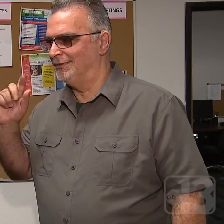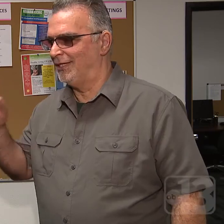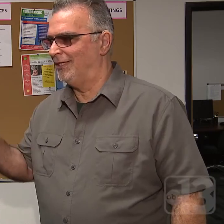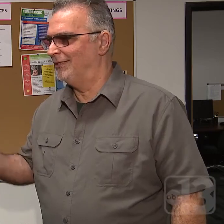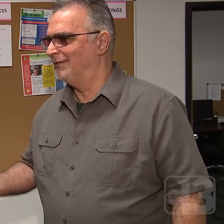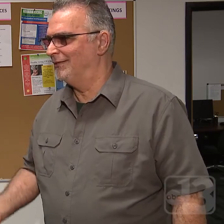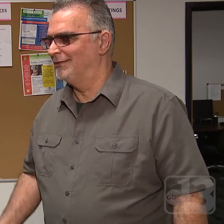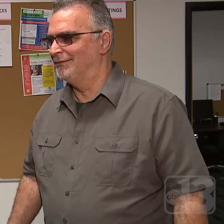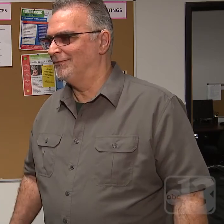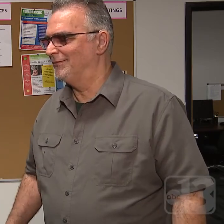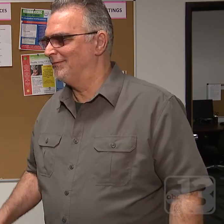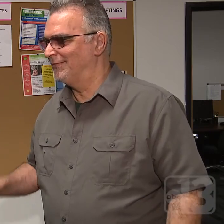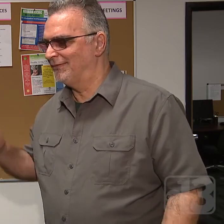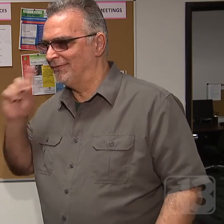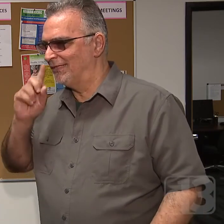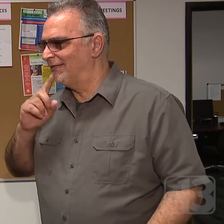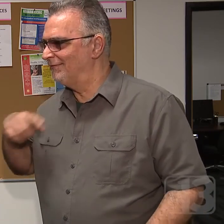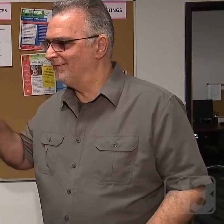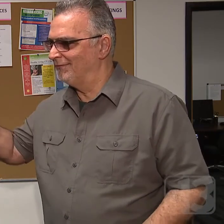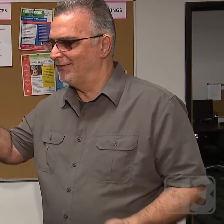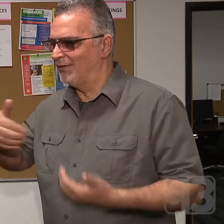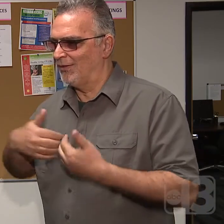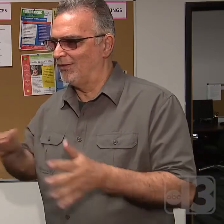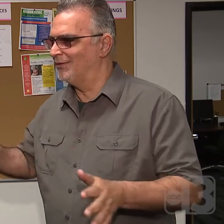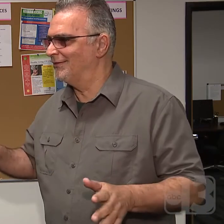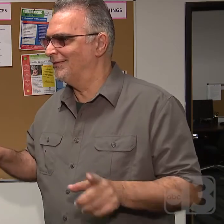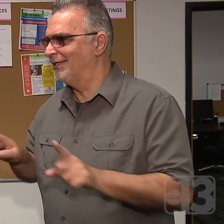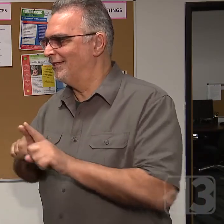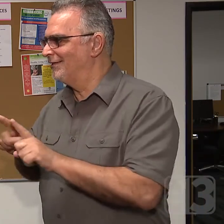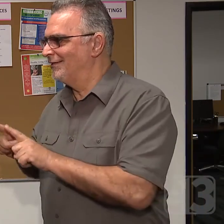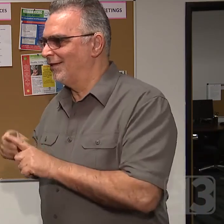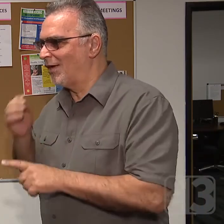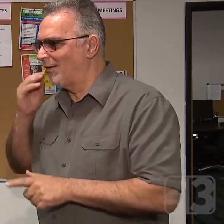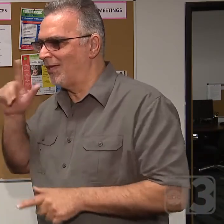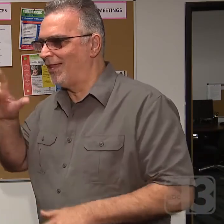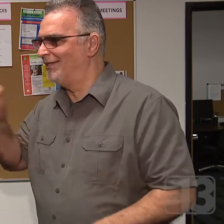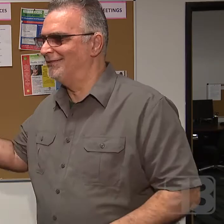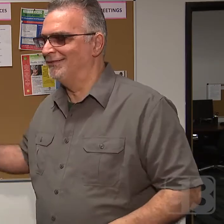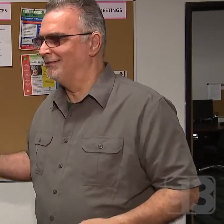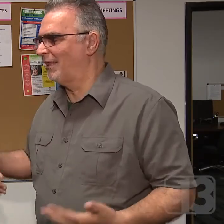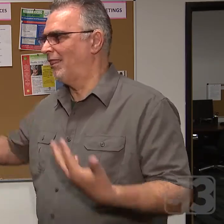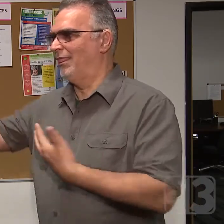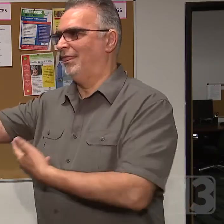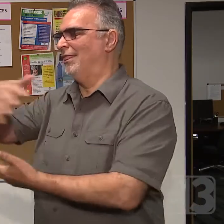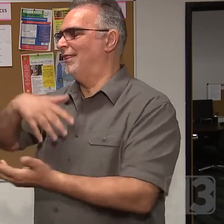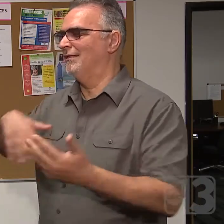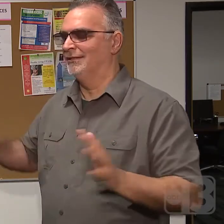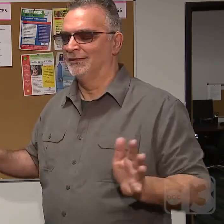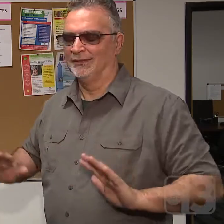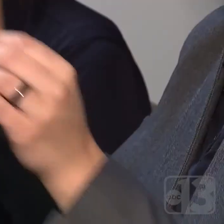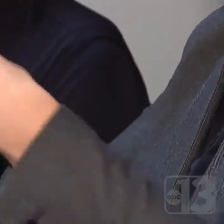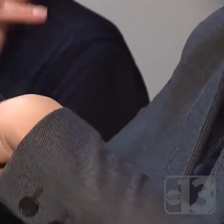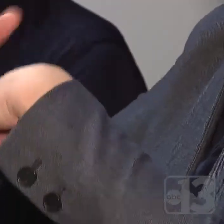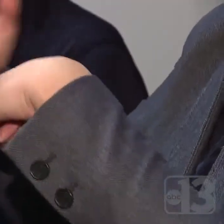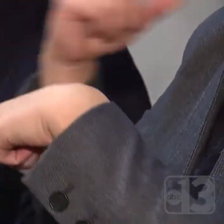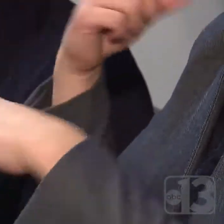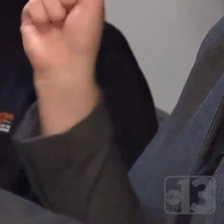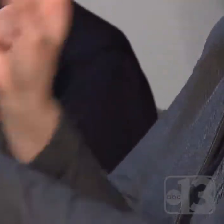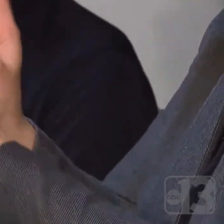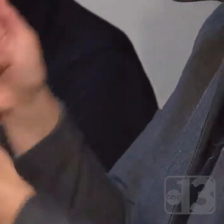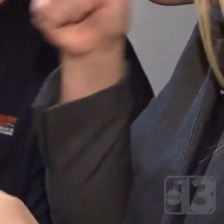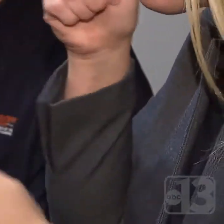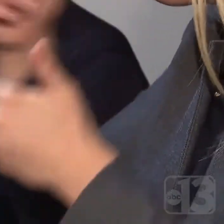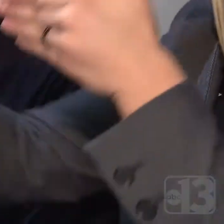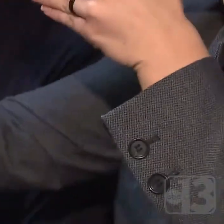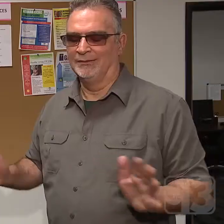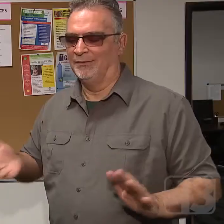It would be so sad. Honestly, deaf community would be utterly homeless, basically. It's a daunting